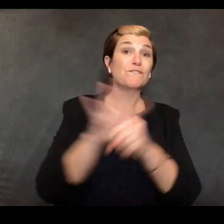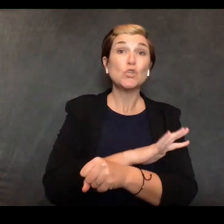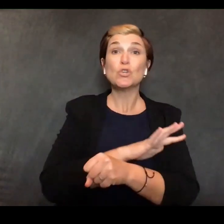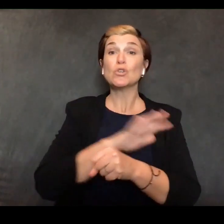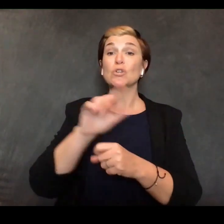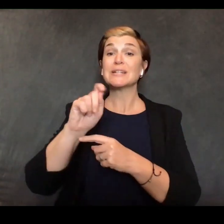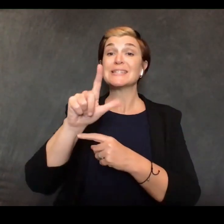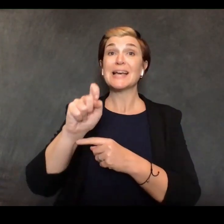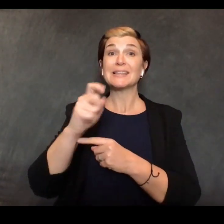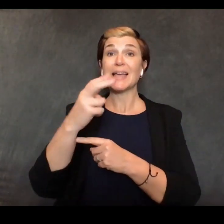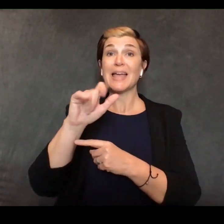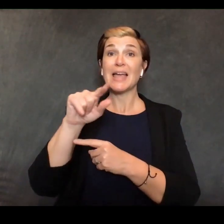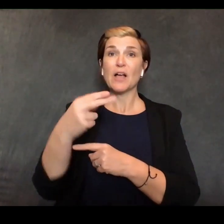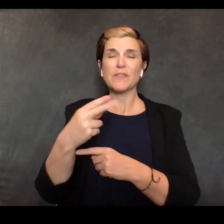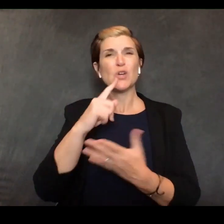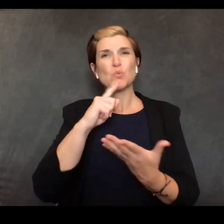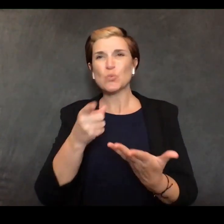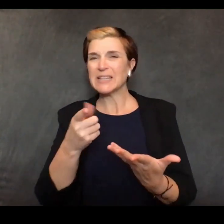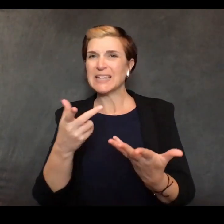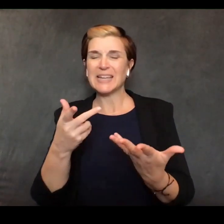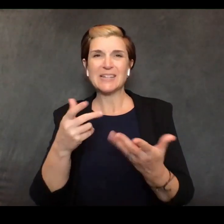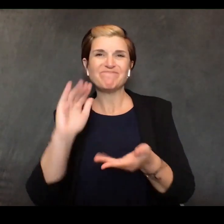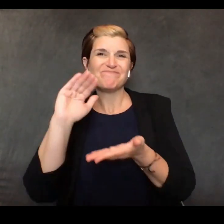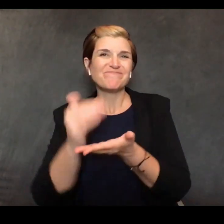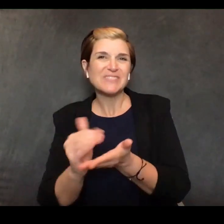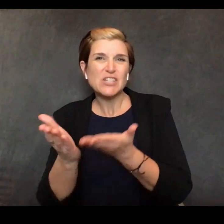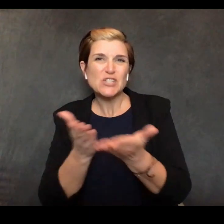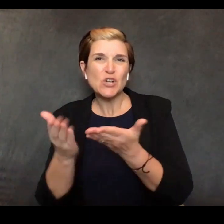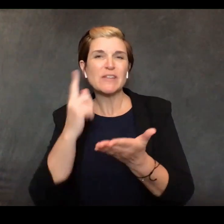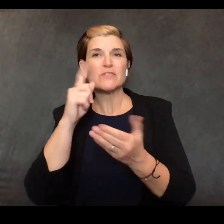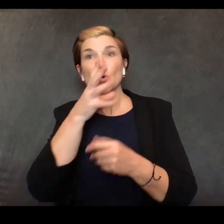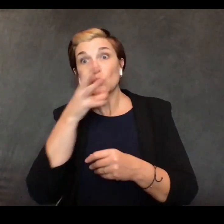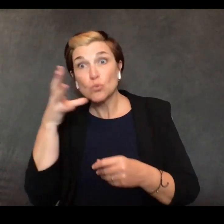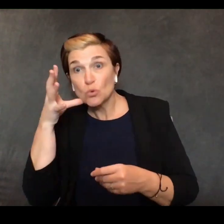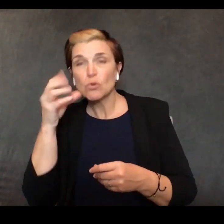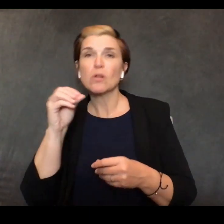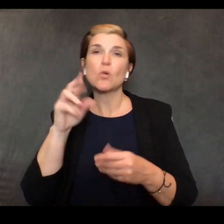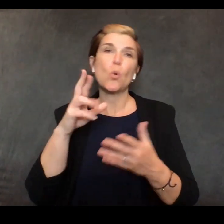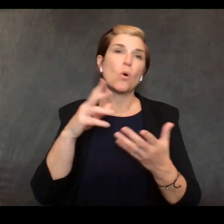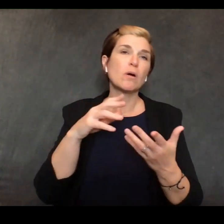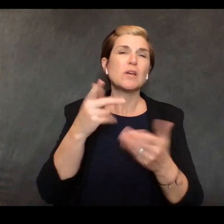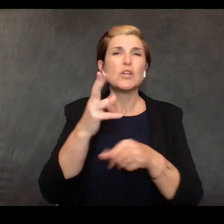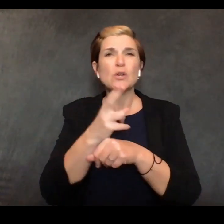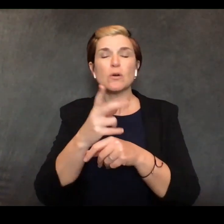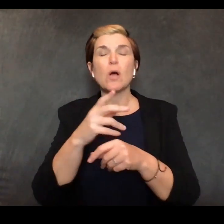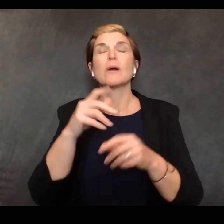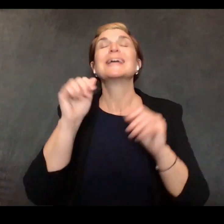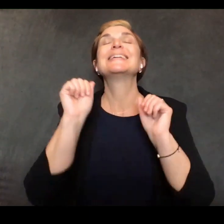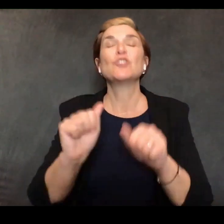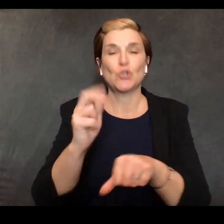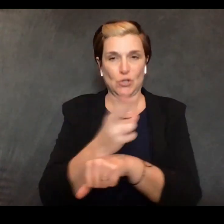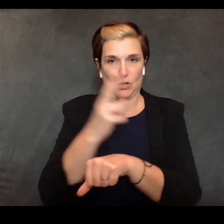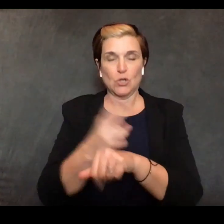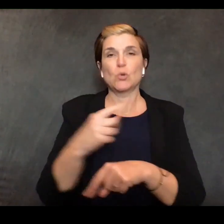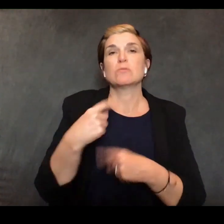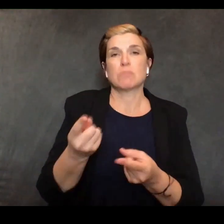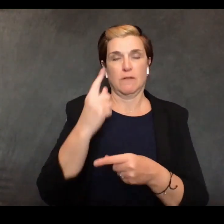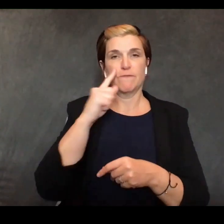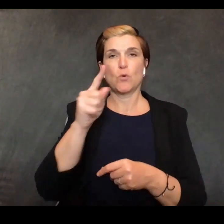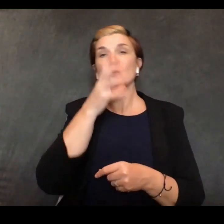established patients and just for those brief visits but no longer medicare beneficiaries across the nation no